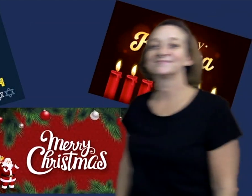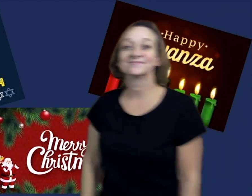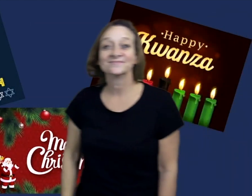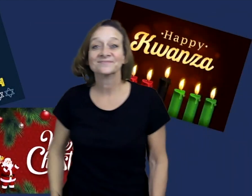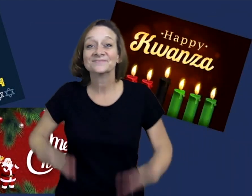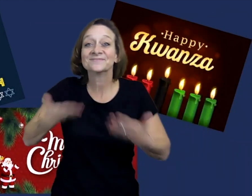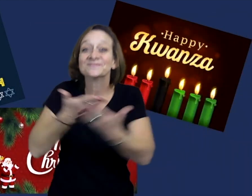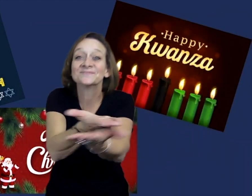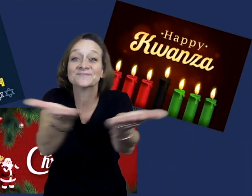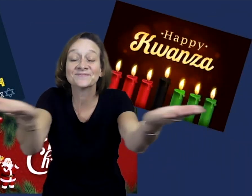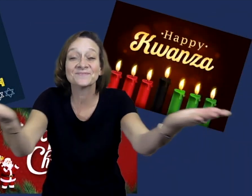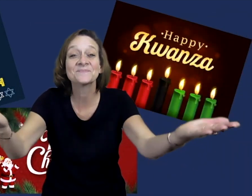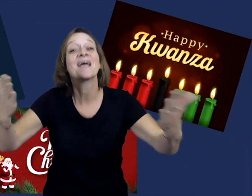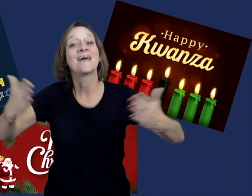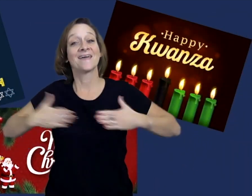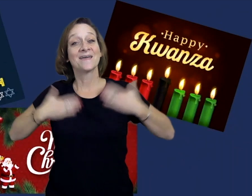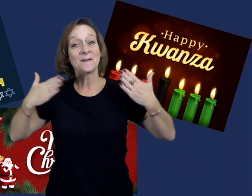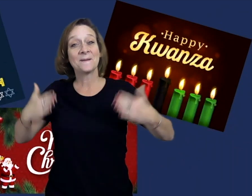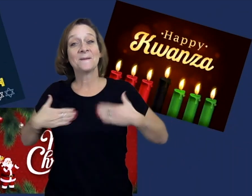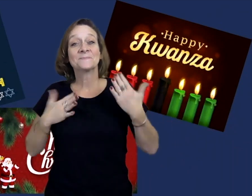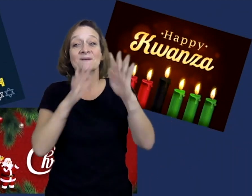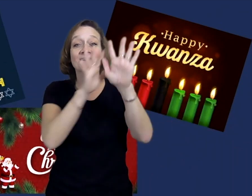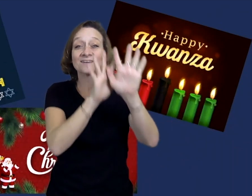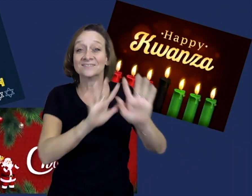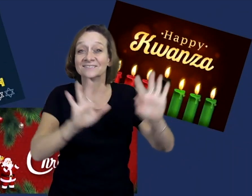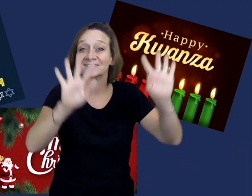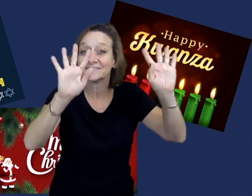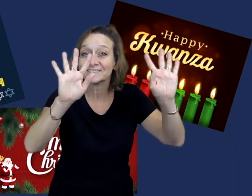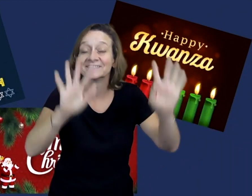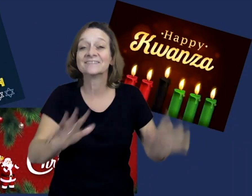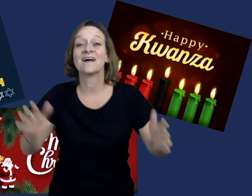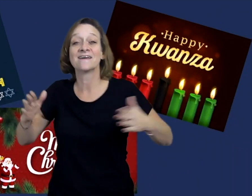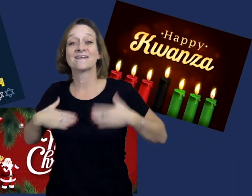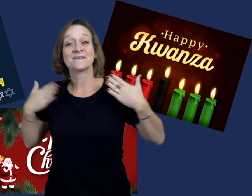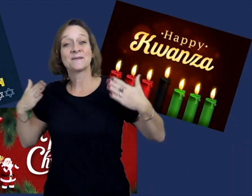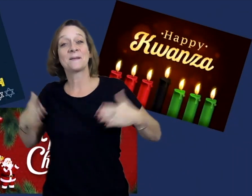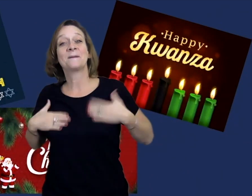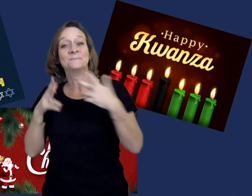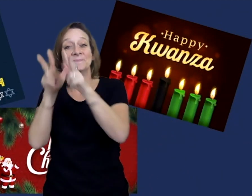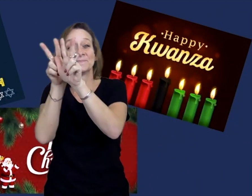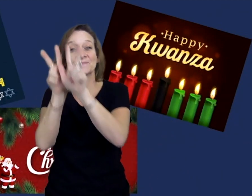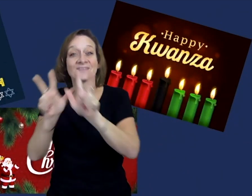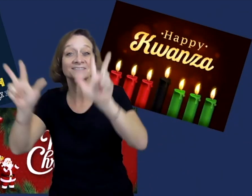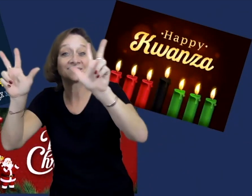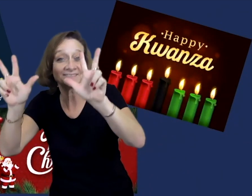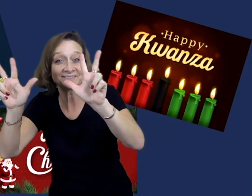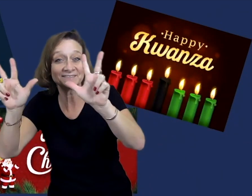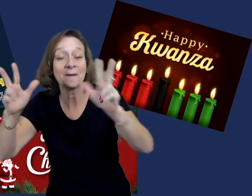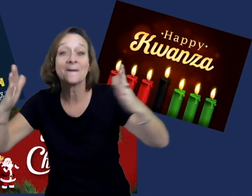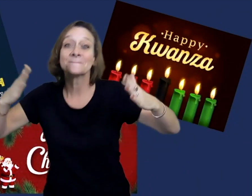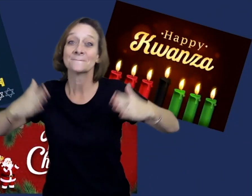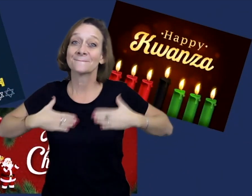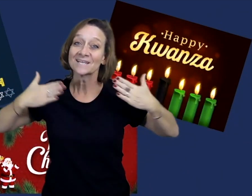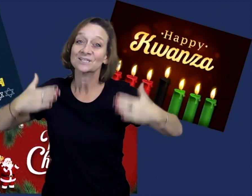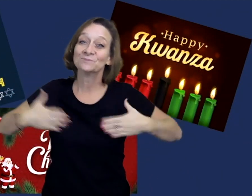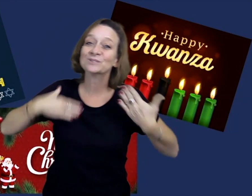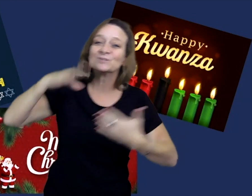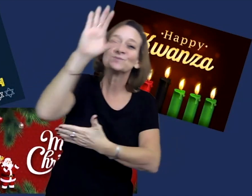And to all of you Happy Hanukkah Happy Kwanzaa And Merry Christmas